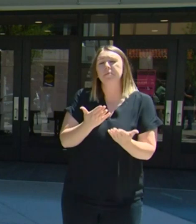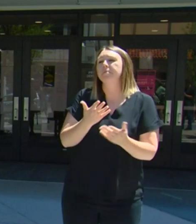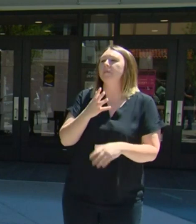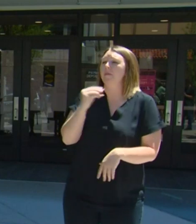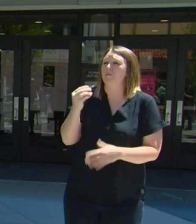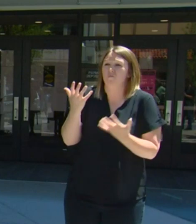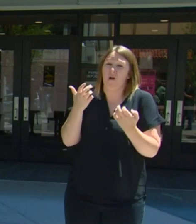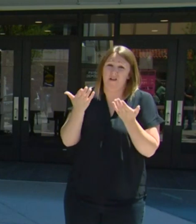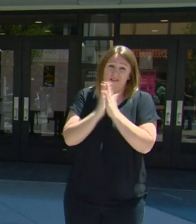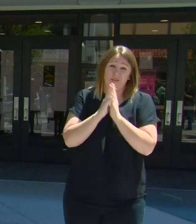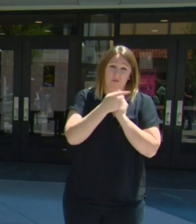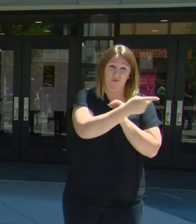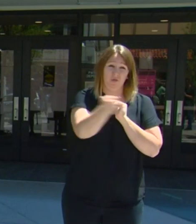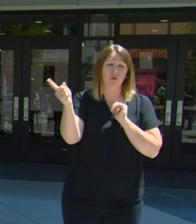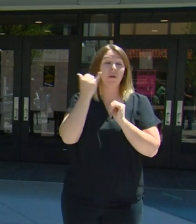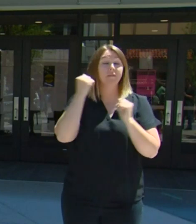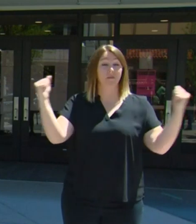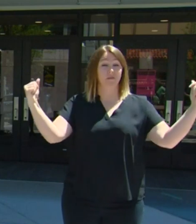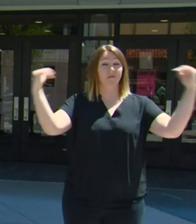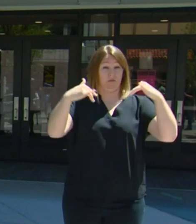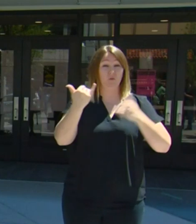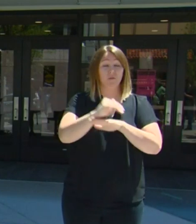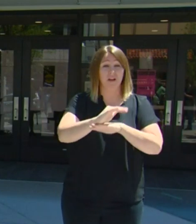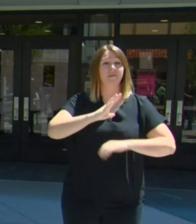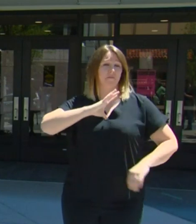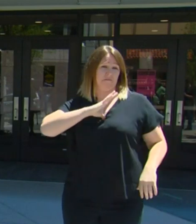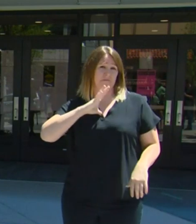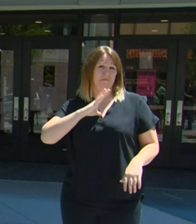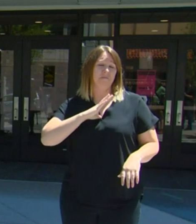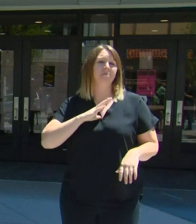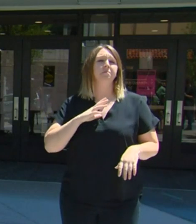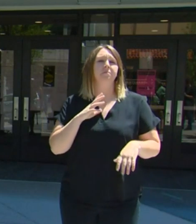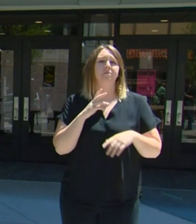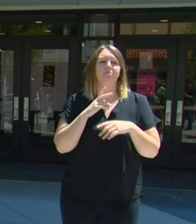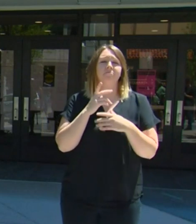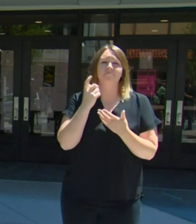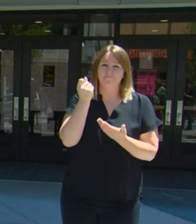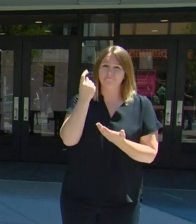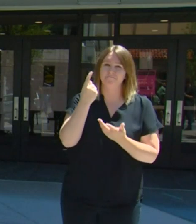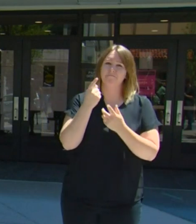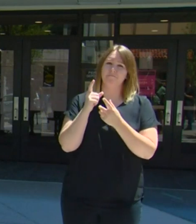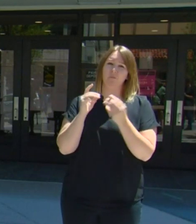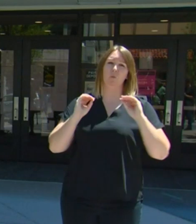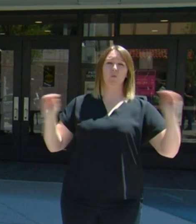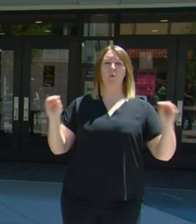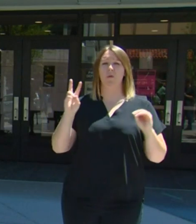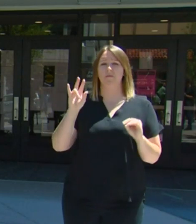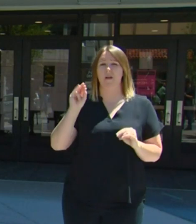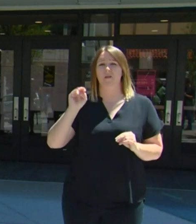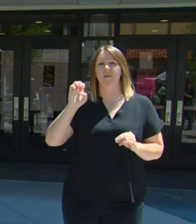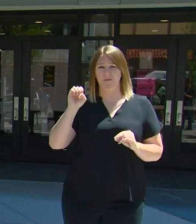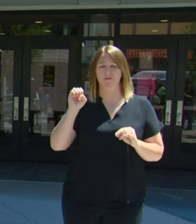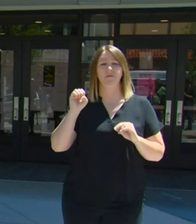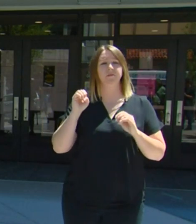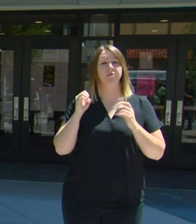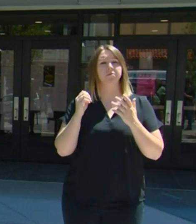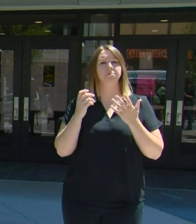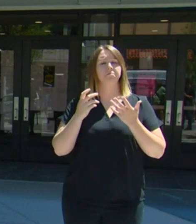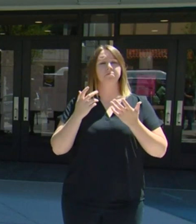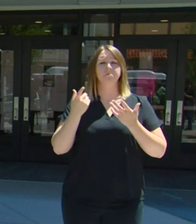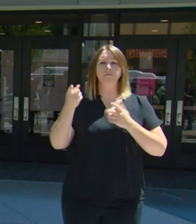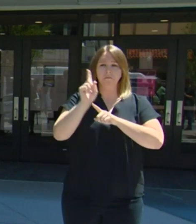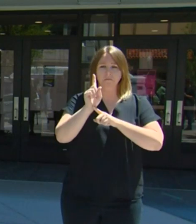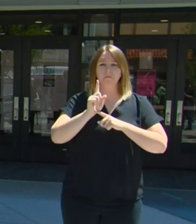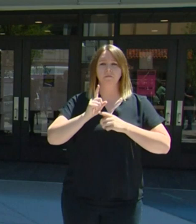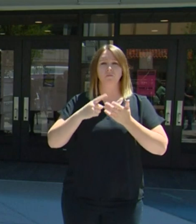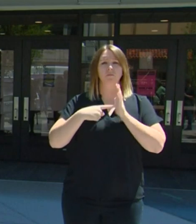and all of those who would attend tonight. And we look forward to everybody being able to express themselves freely and